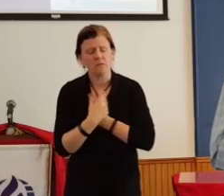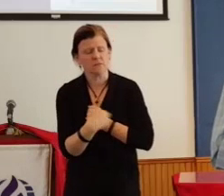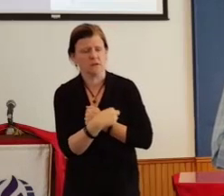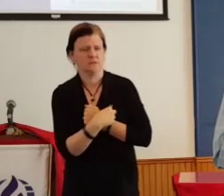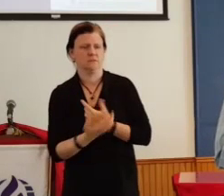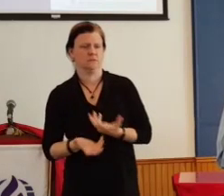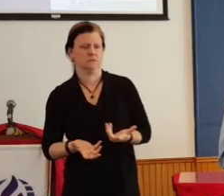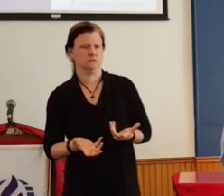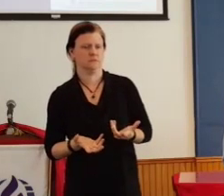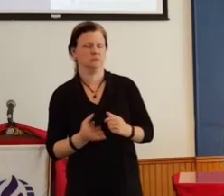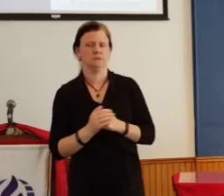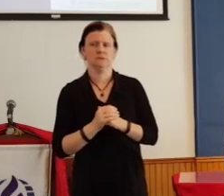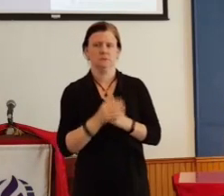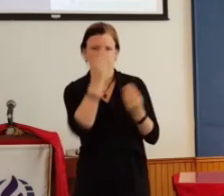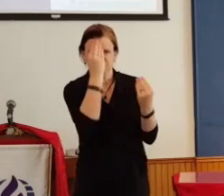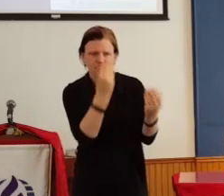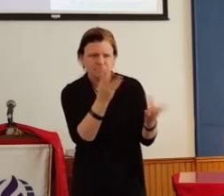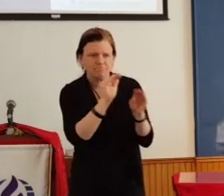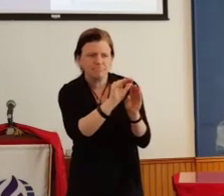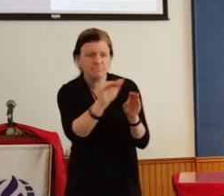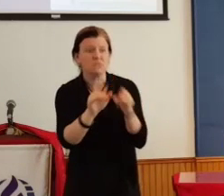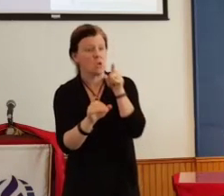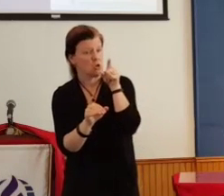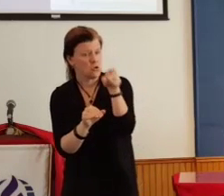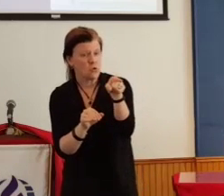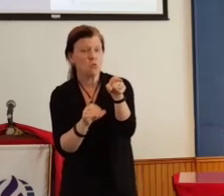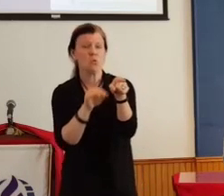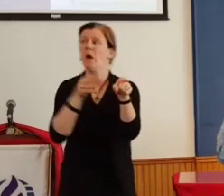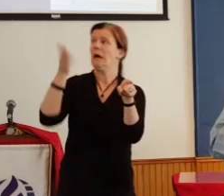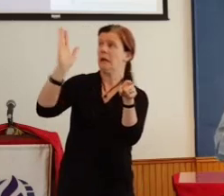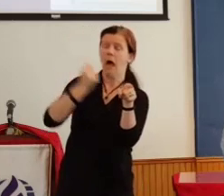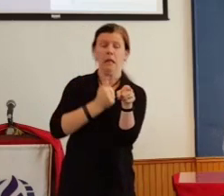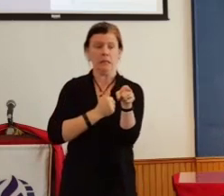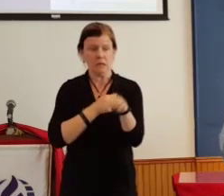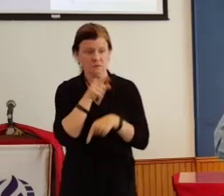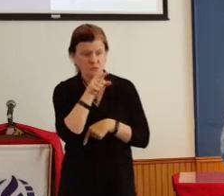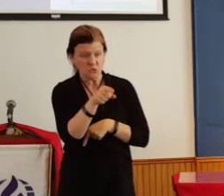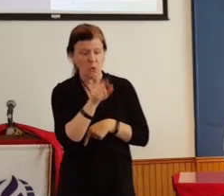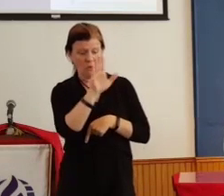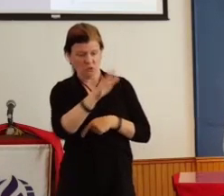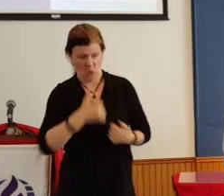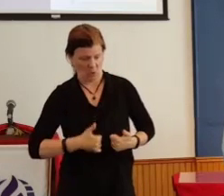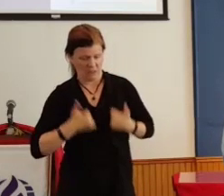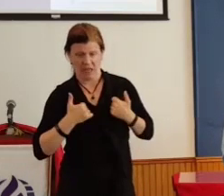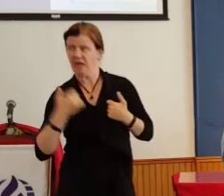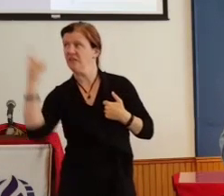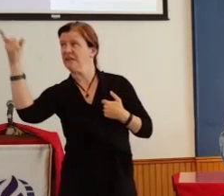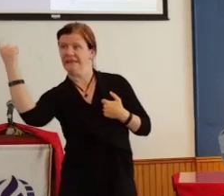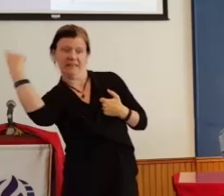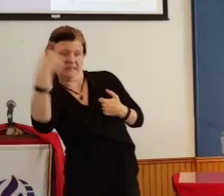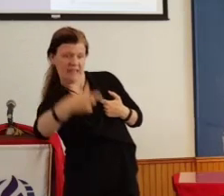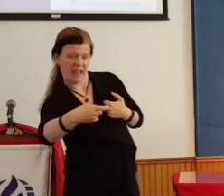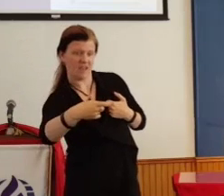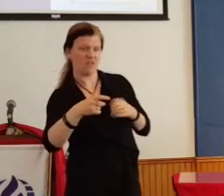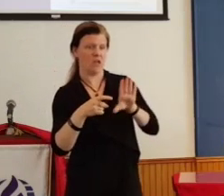We get to tell them that their image of God and their spirituality and how they view God